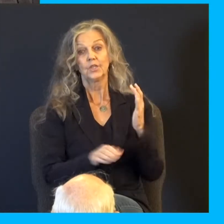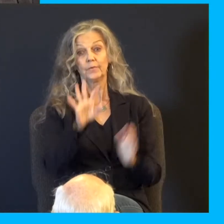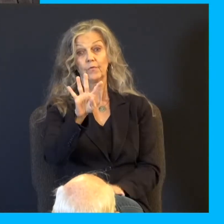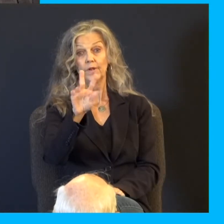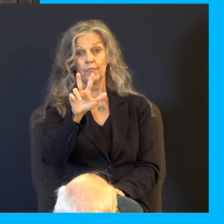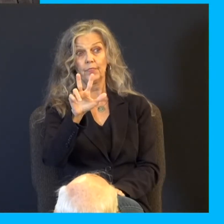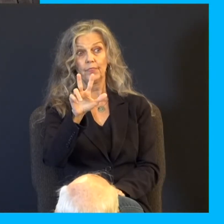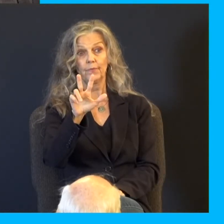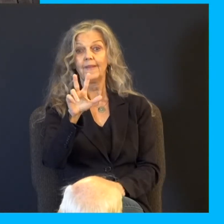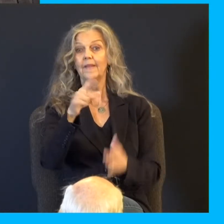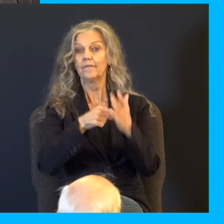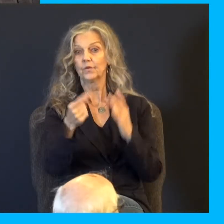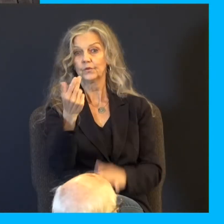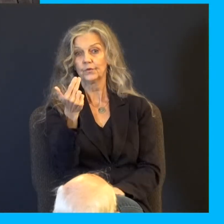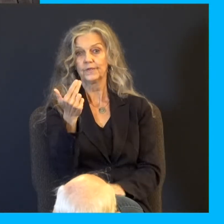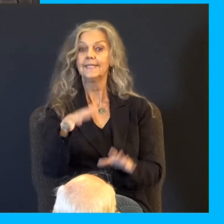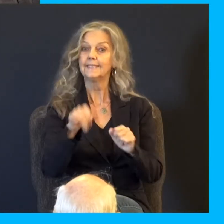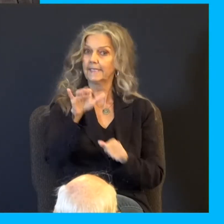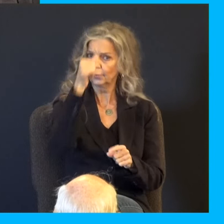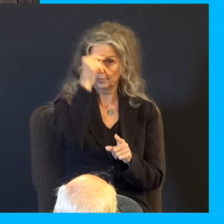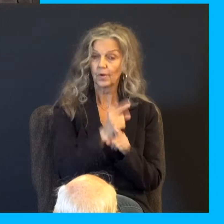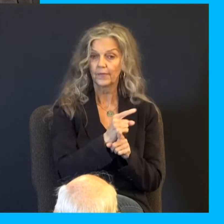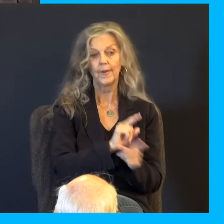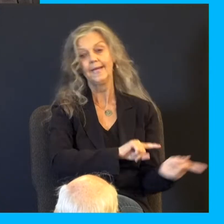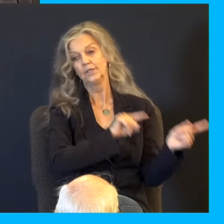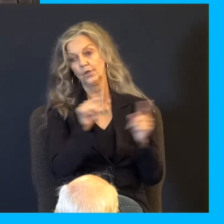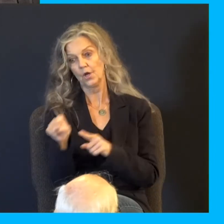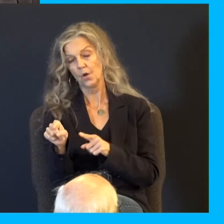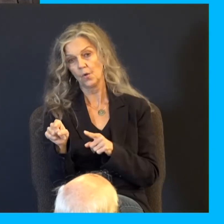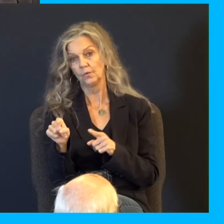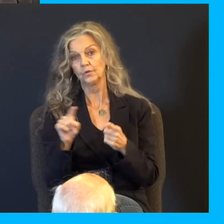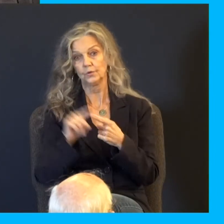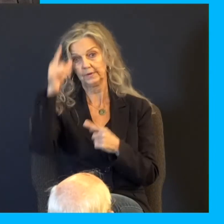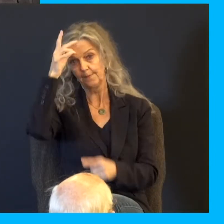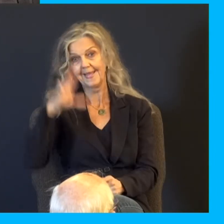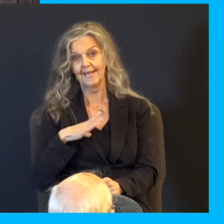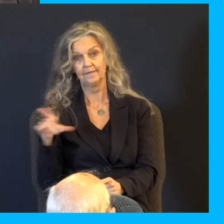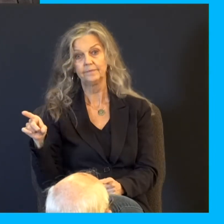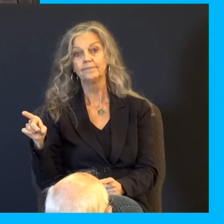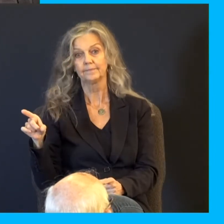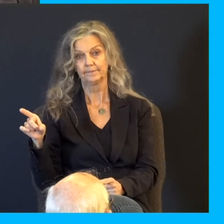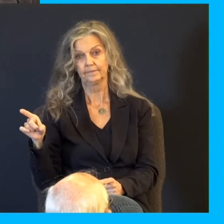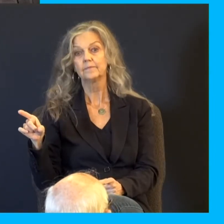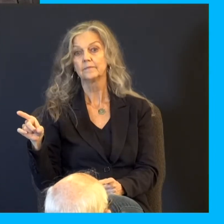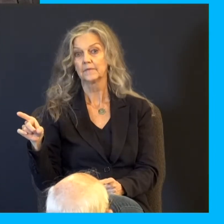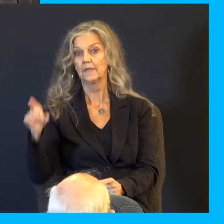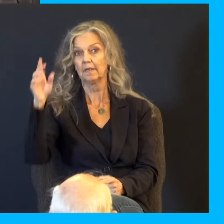verse 13. Take your brother and arise and go again unto the man. And God Almighty give you mercy before the man that